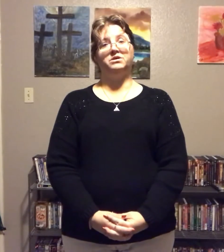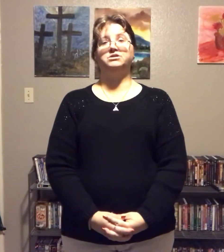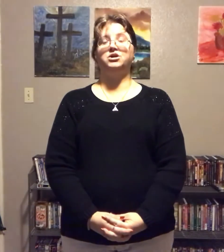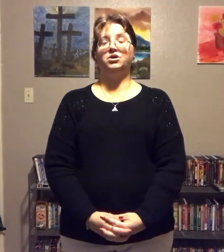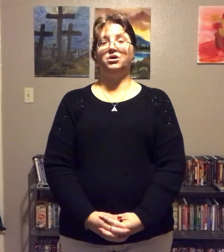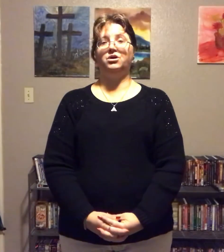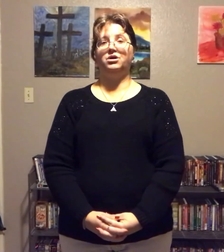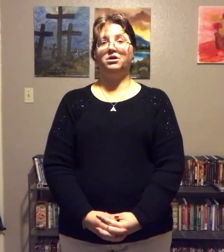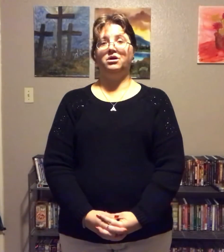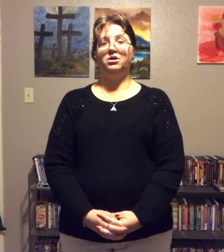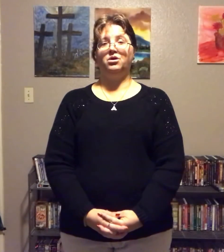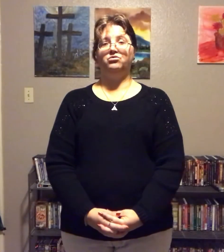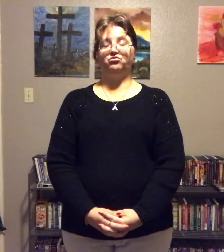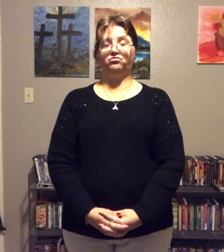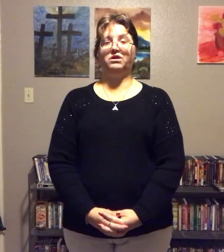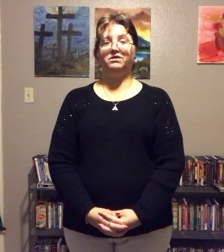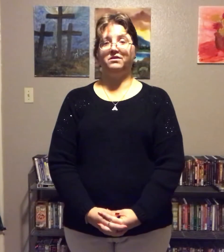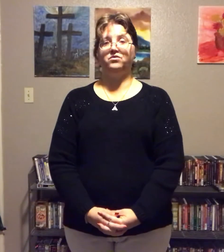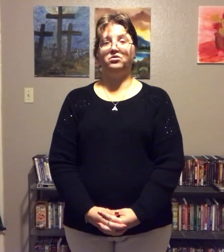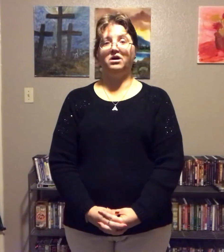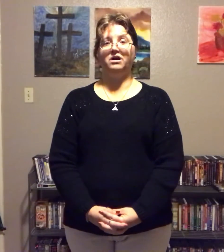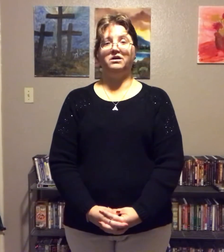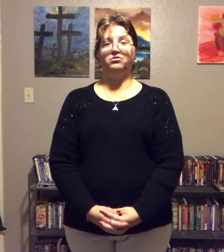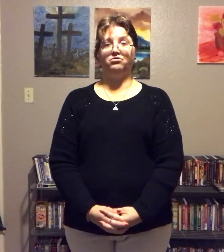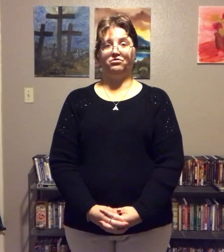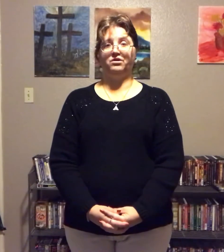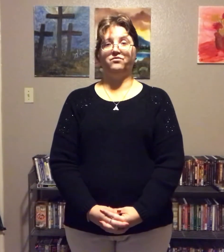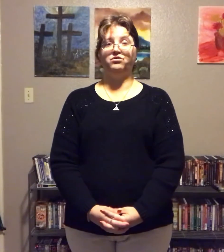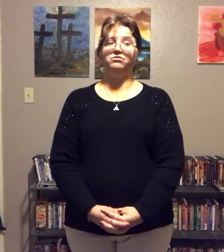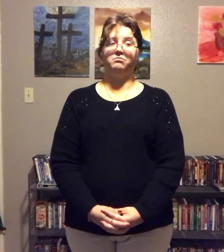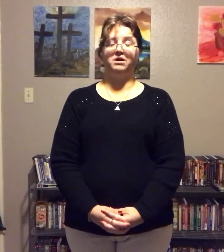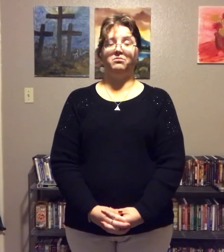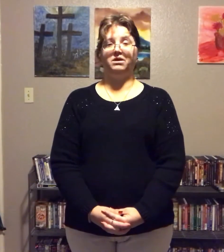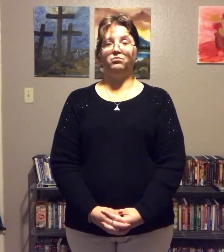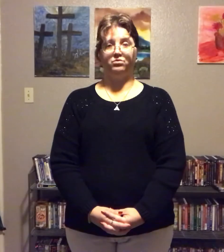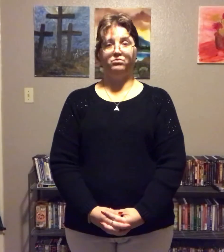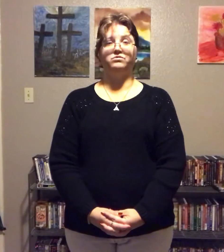much strength have you got in yourself using man-made rules.